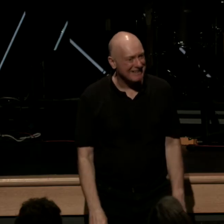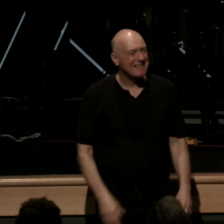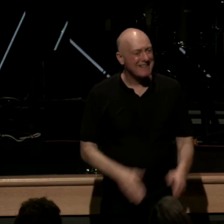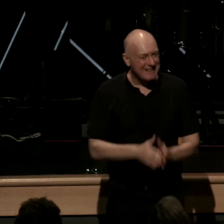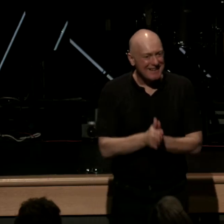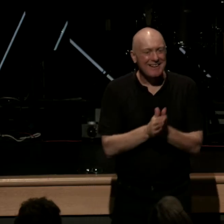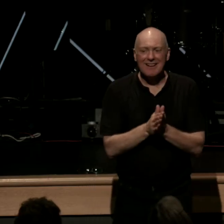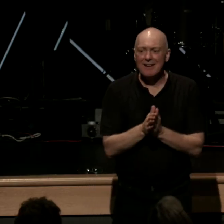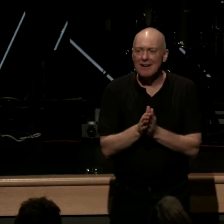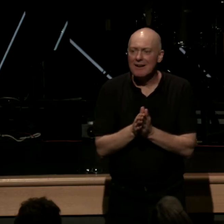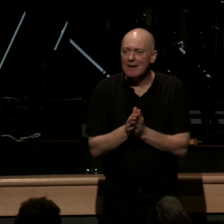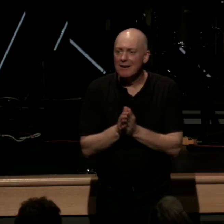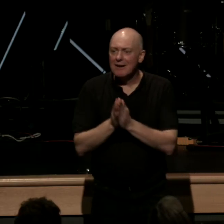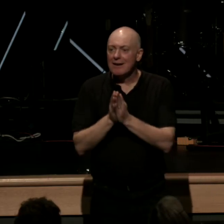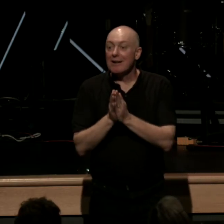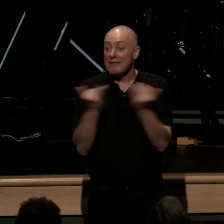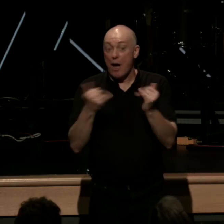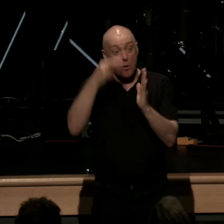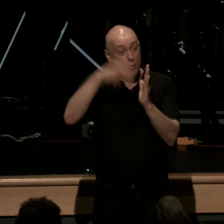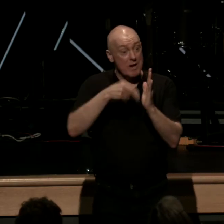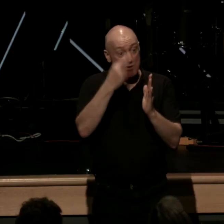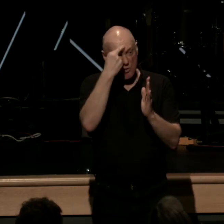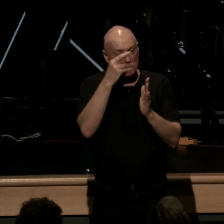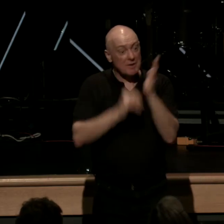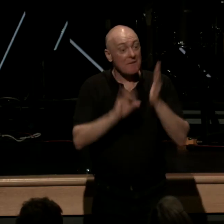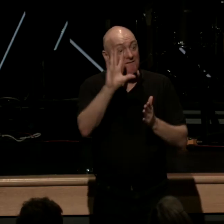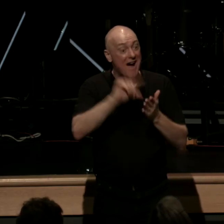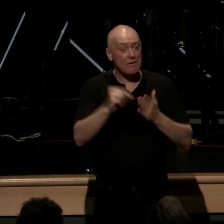just look back now at Romans 5 verse 1 fresh eyes